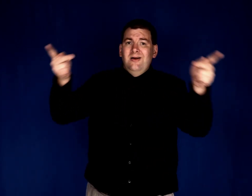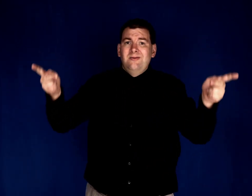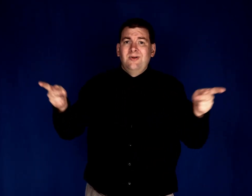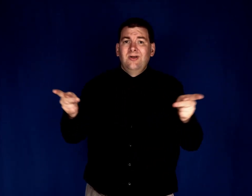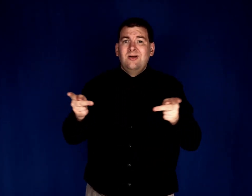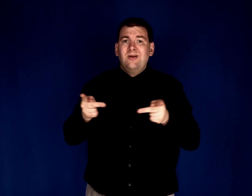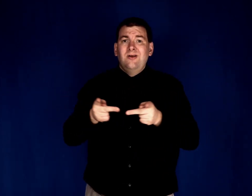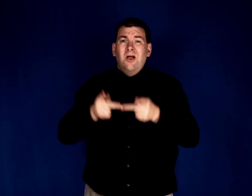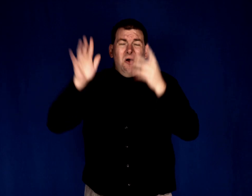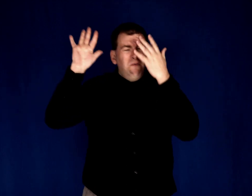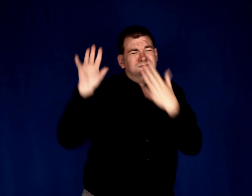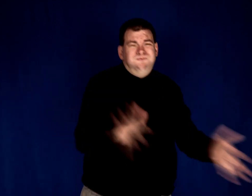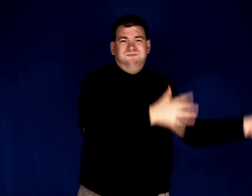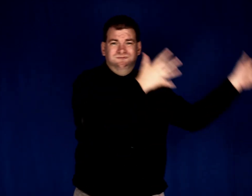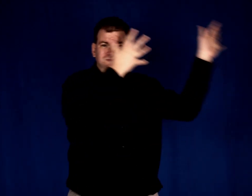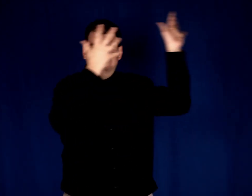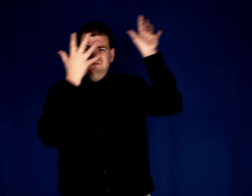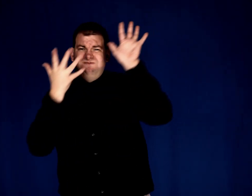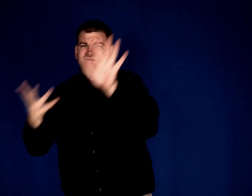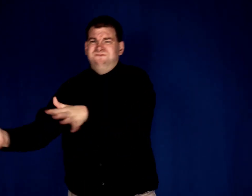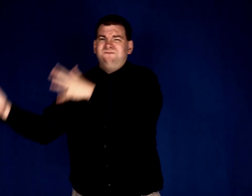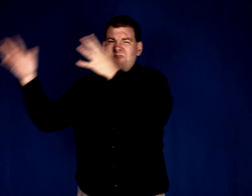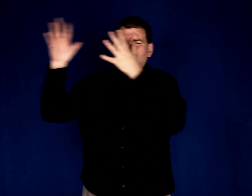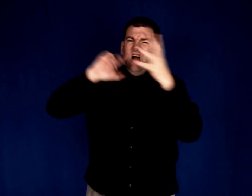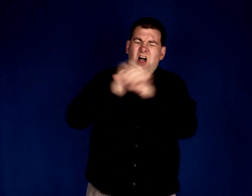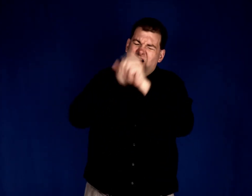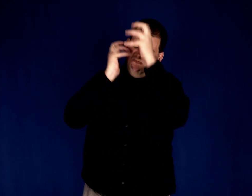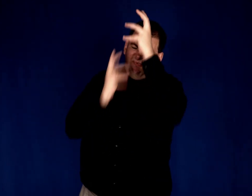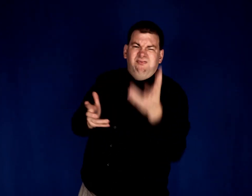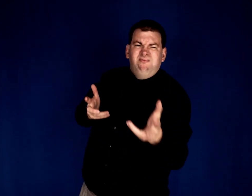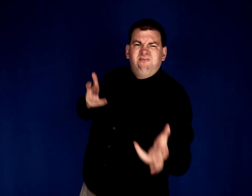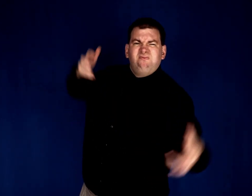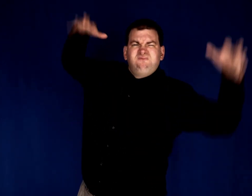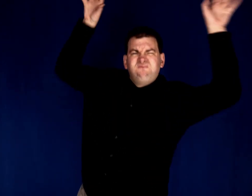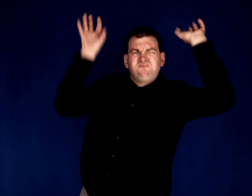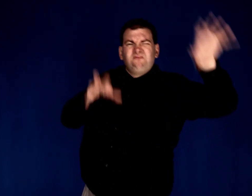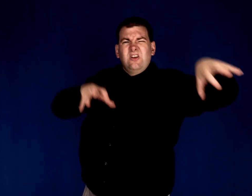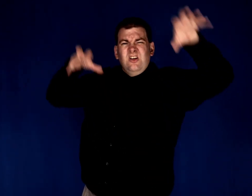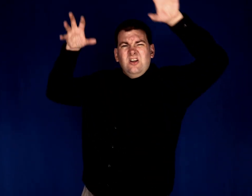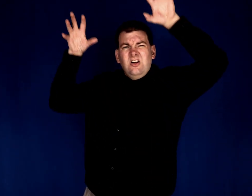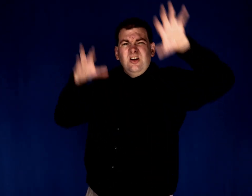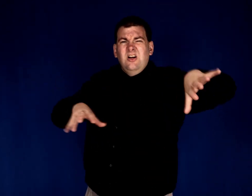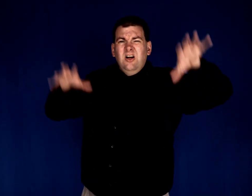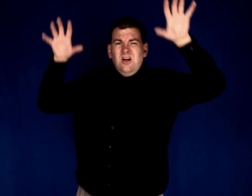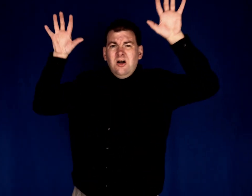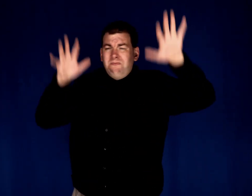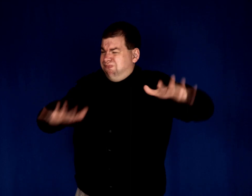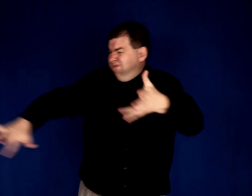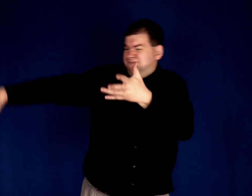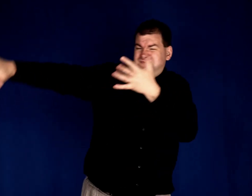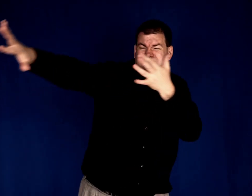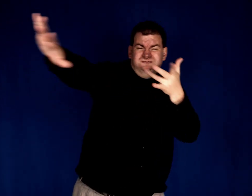place. The rain can roll. The rain can pour. The dull edge breaks.